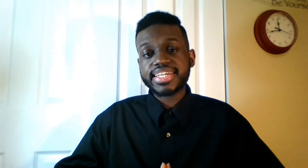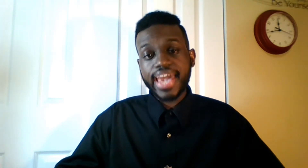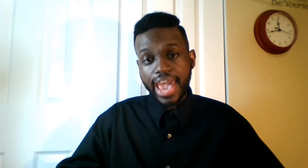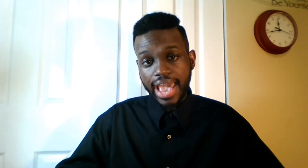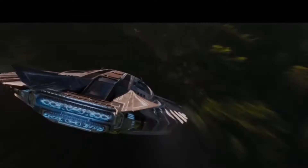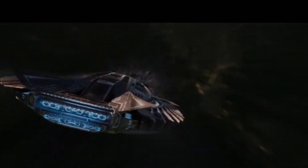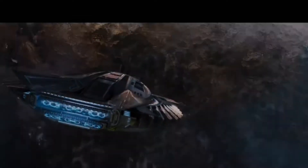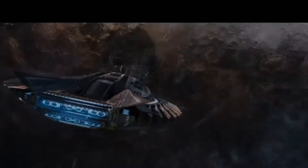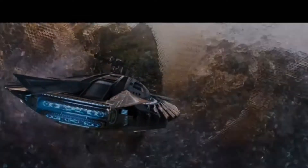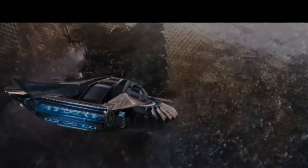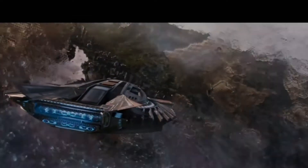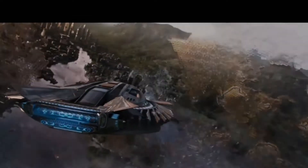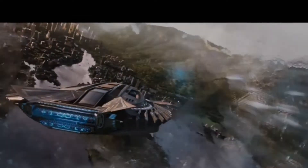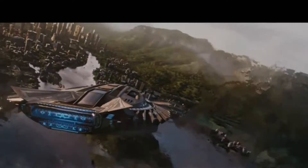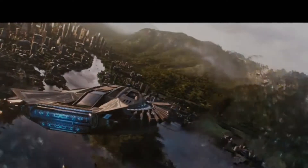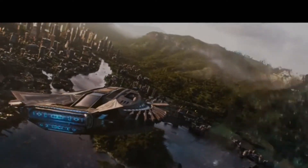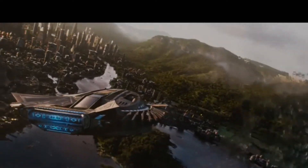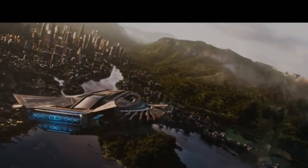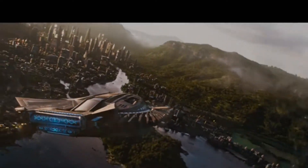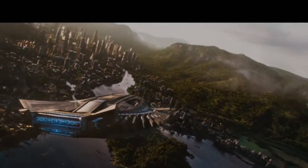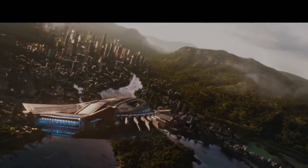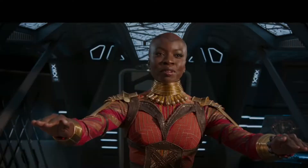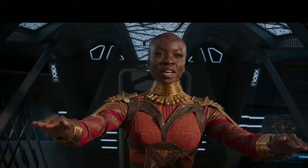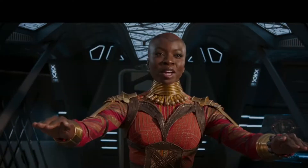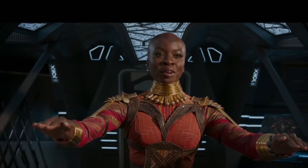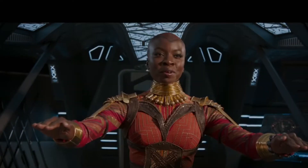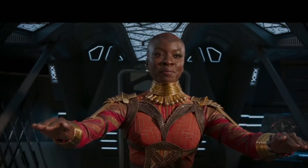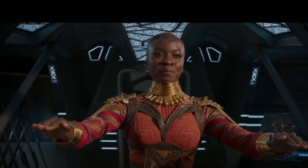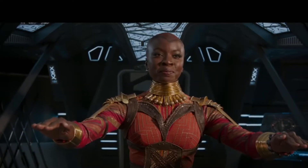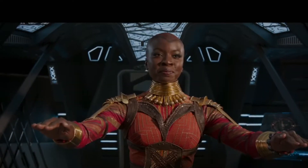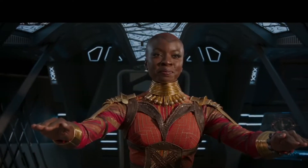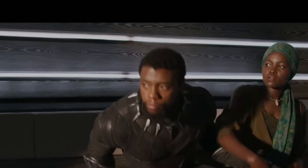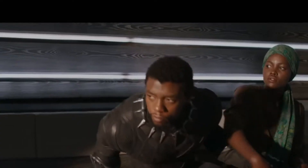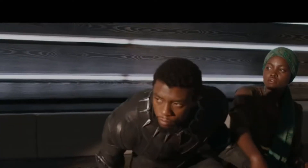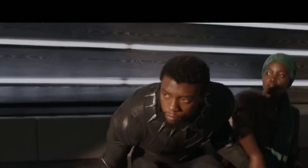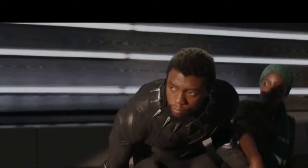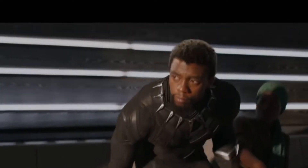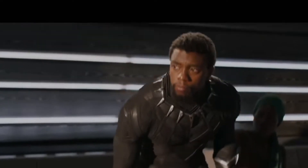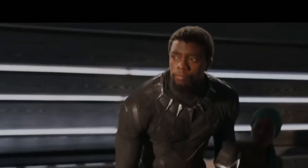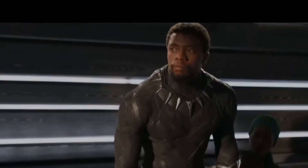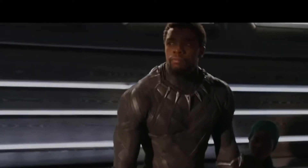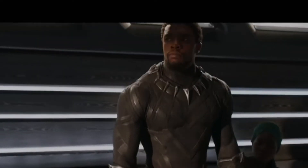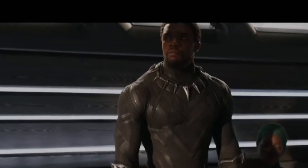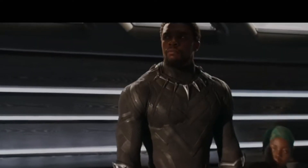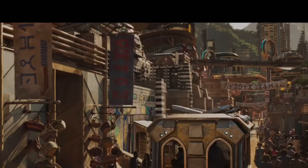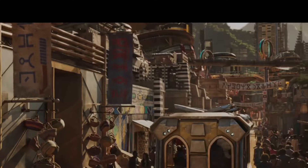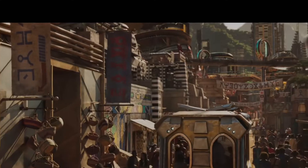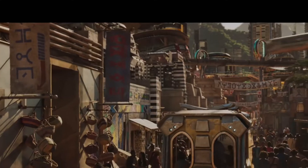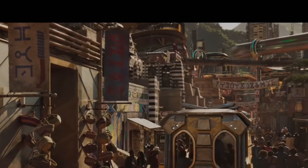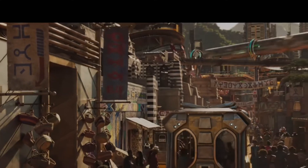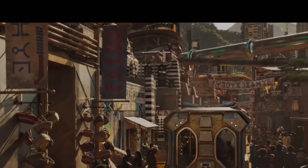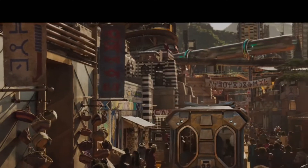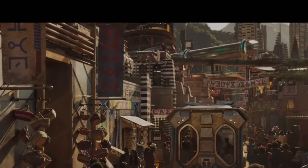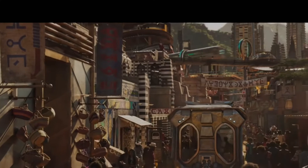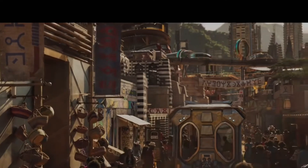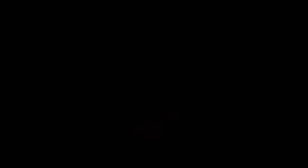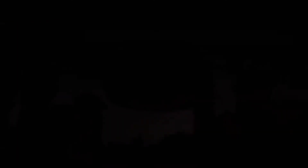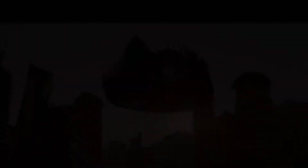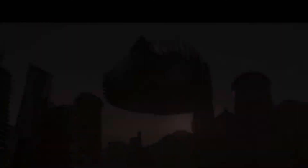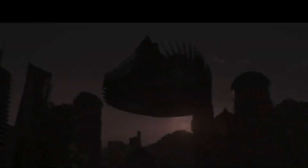cast. Chapman Bosman is playing T'Challa who's being named King of Wakanda, a city in the middle of Africa which is strictly hidden from